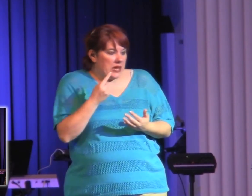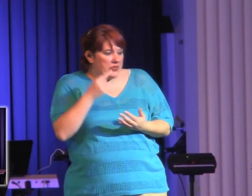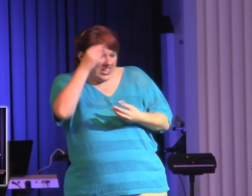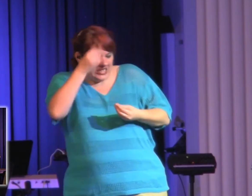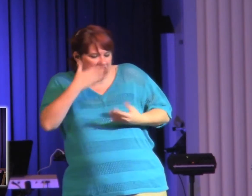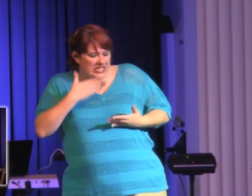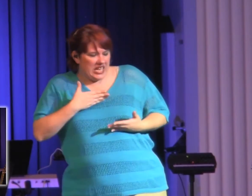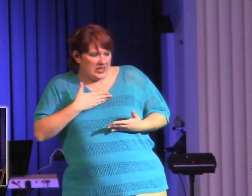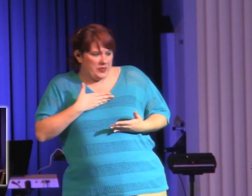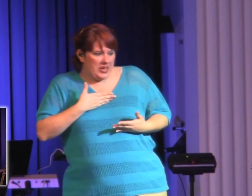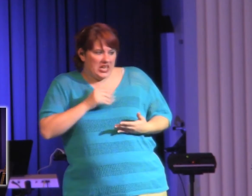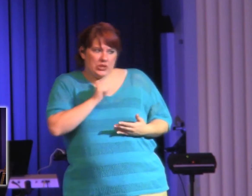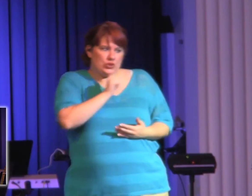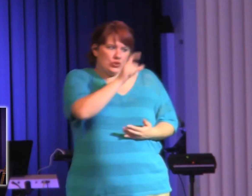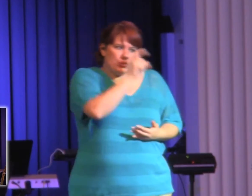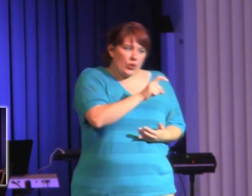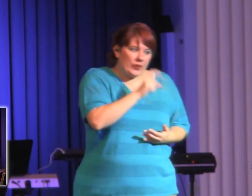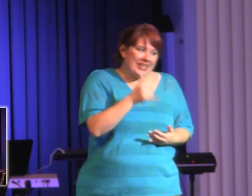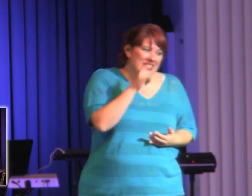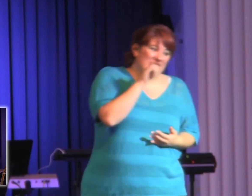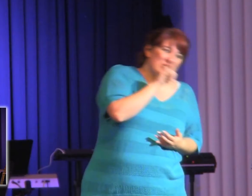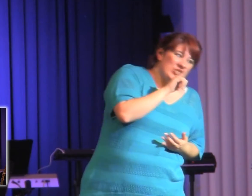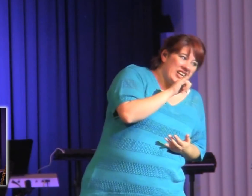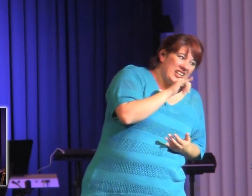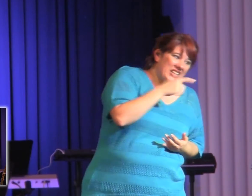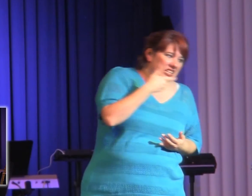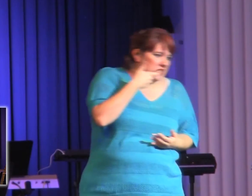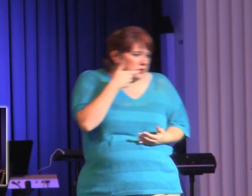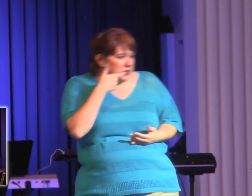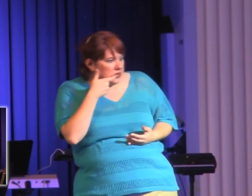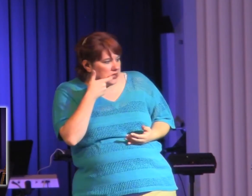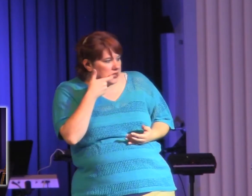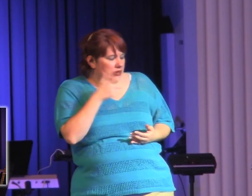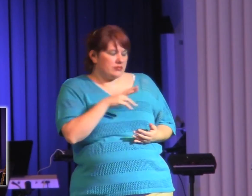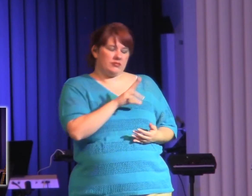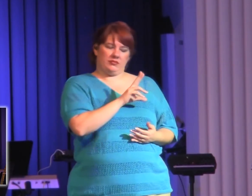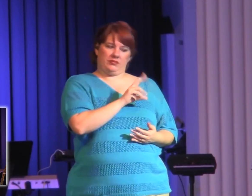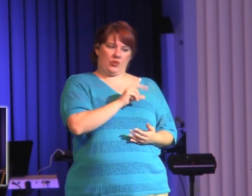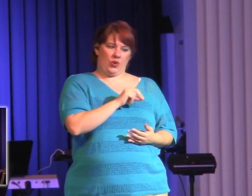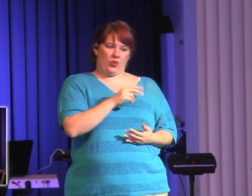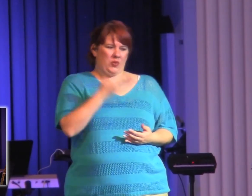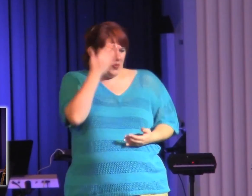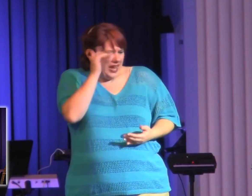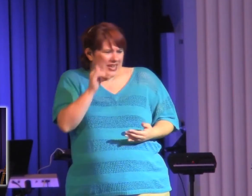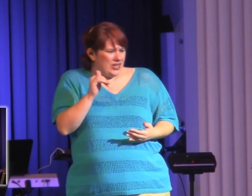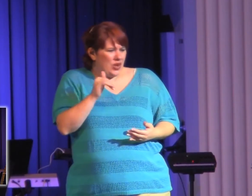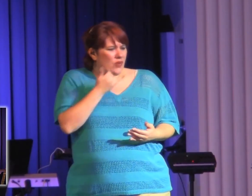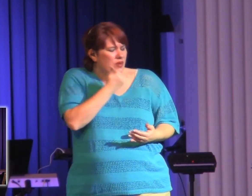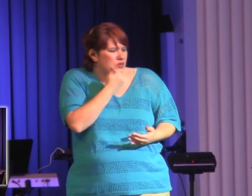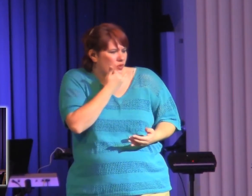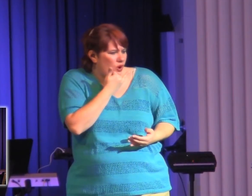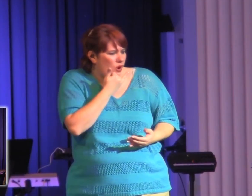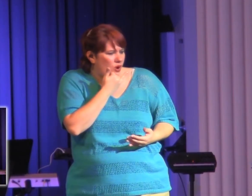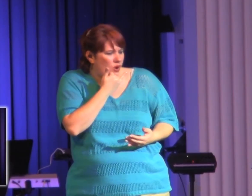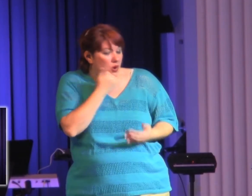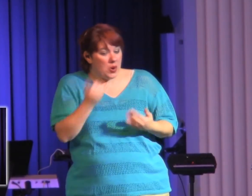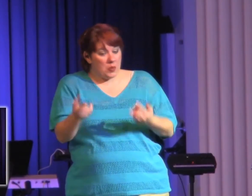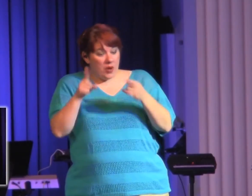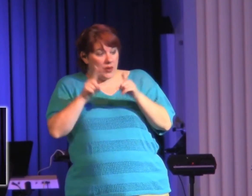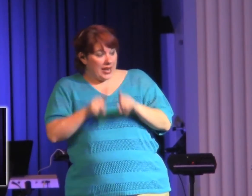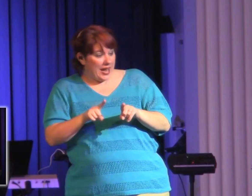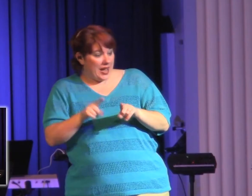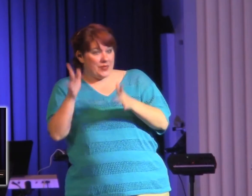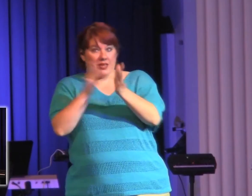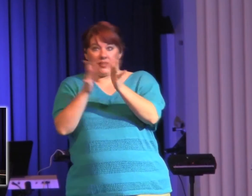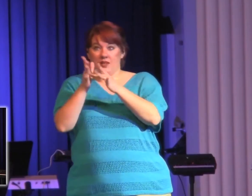I didn't know I was living this moral life, that that was wrong. I didn't read it yet, but something inside, boom. And so I made